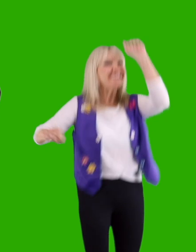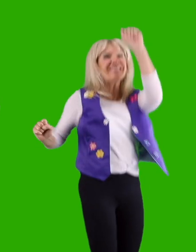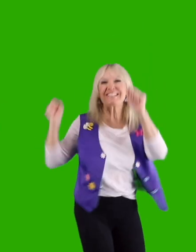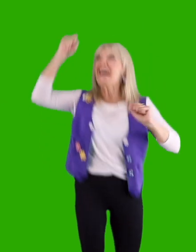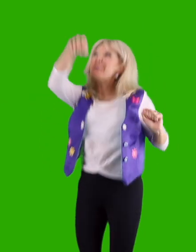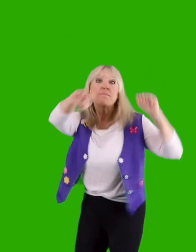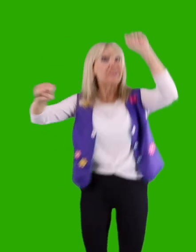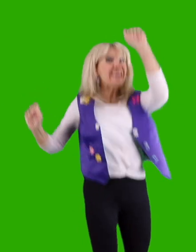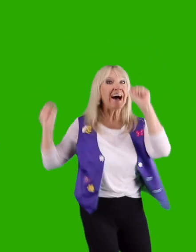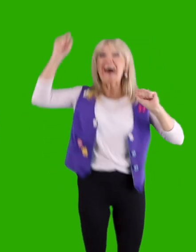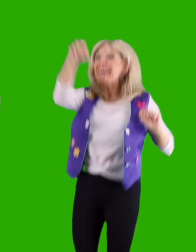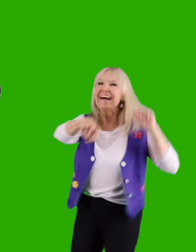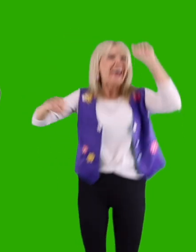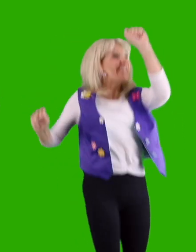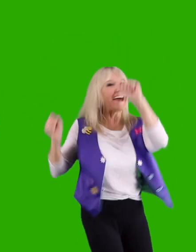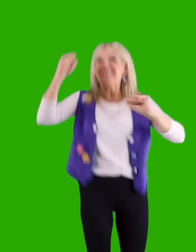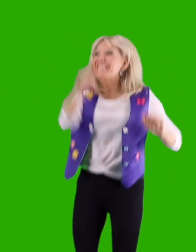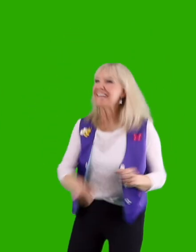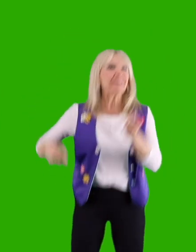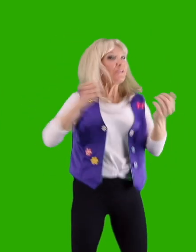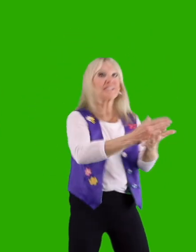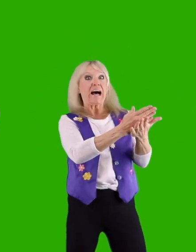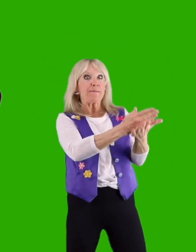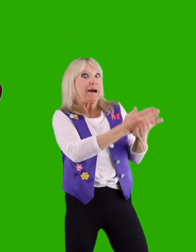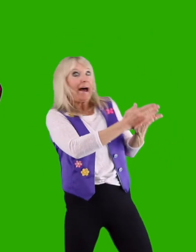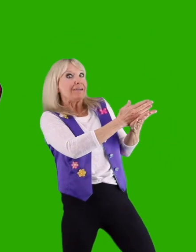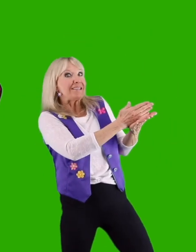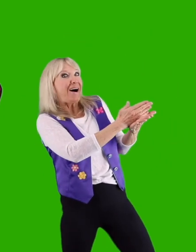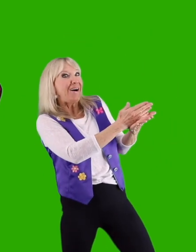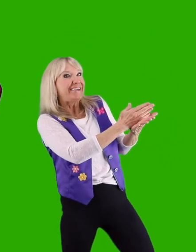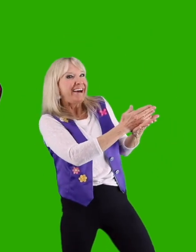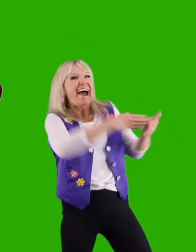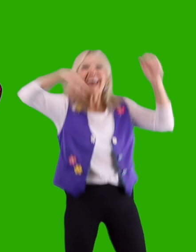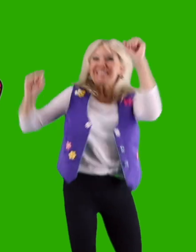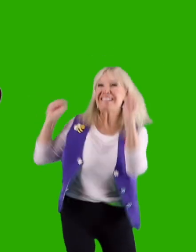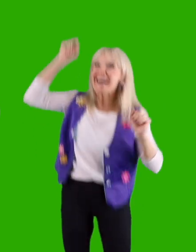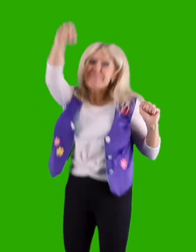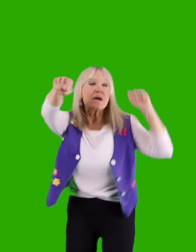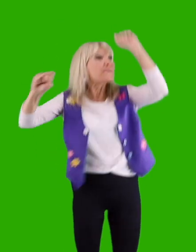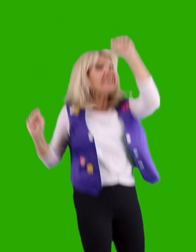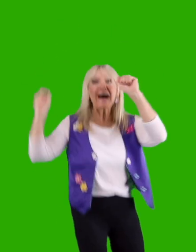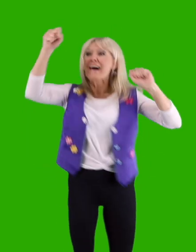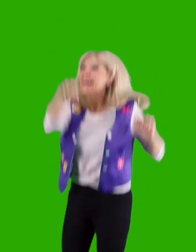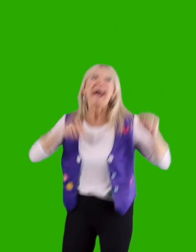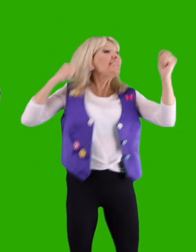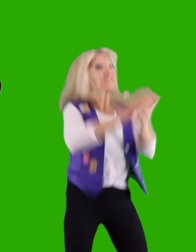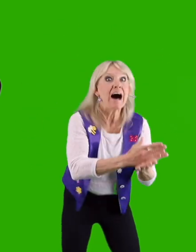to jump. Brink up! And now it's time to stop. Alto. Alto! And jump! Brink up! And stop!